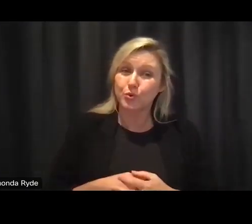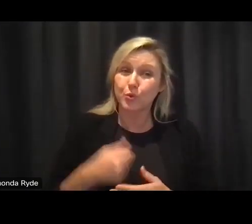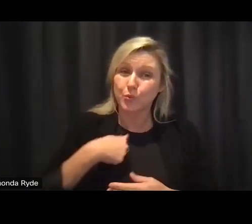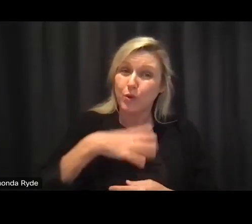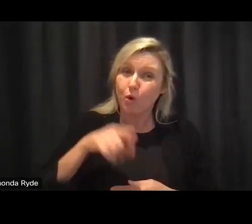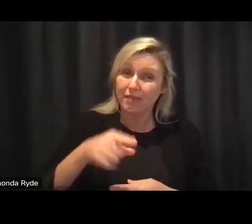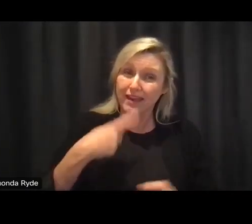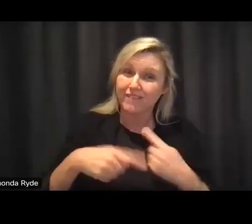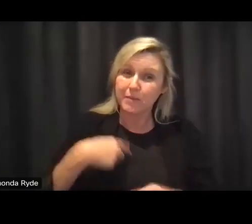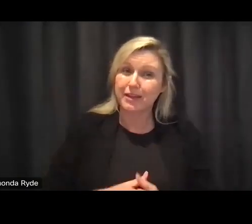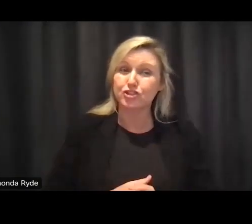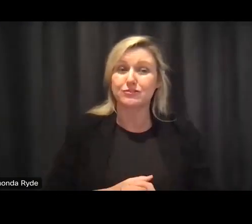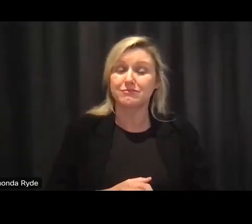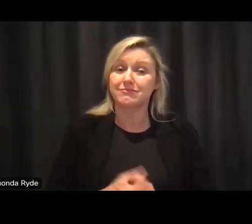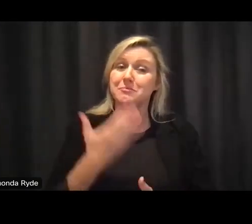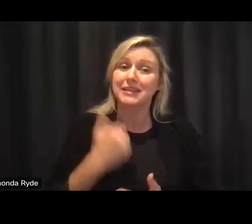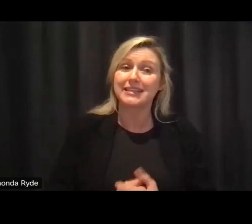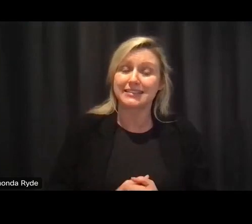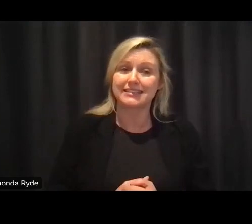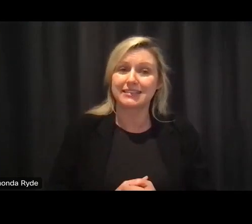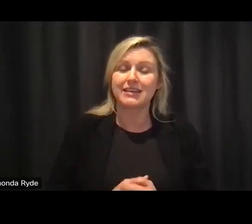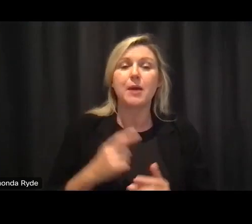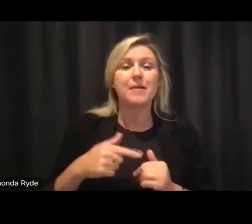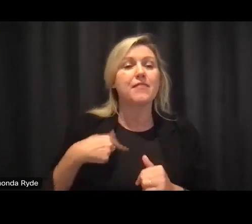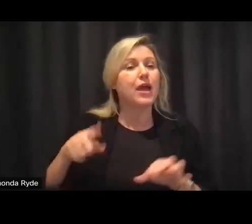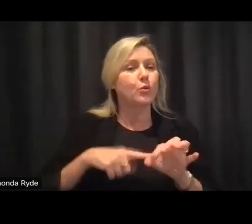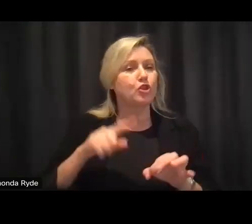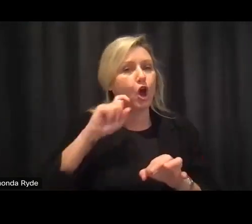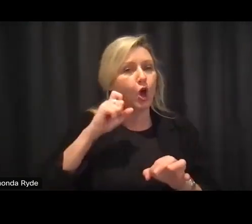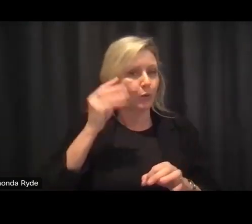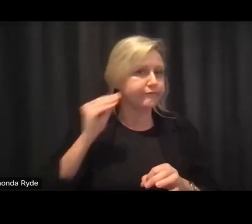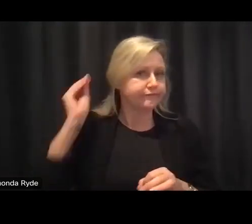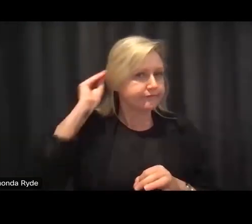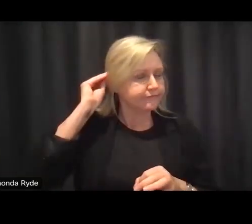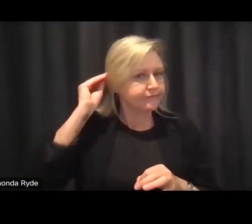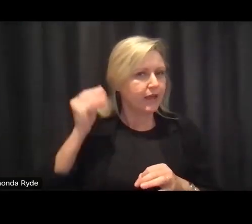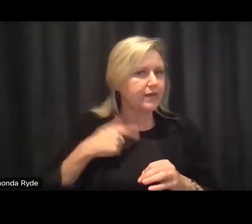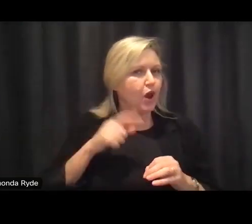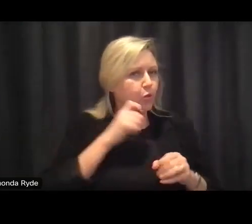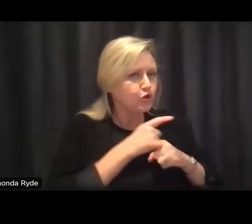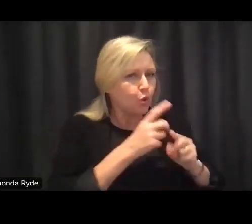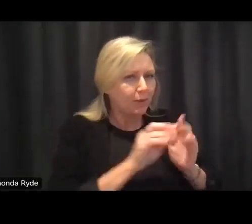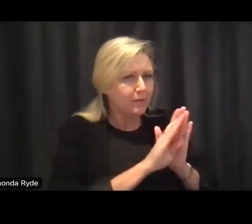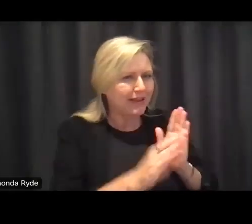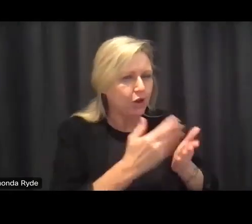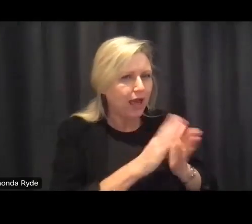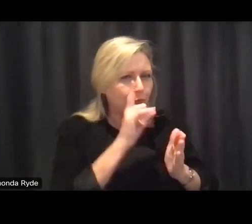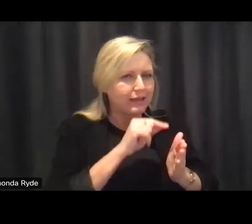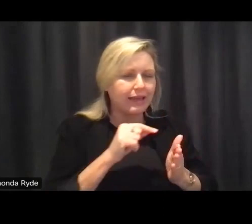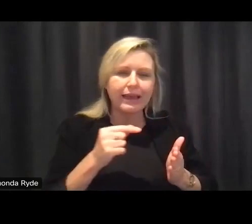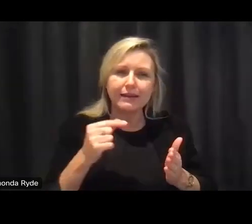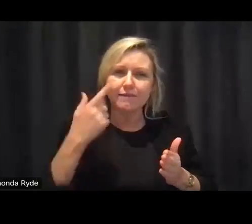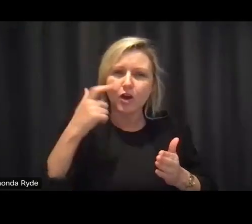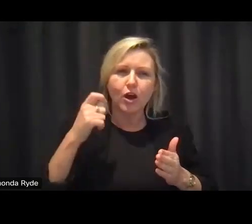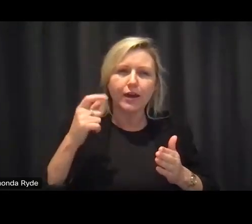that we get it's awesome so um can i take that one on notice and the panel will work out how we could get that information um uh